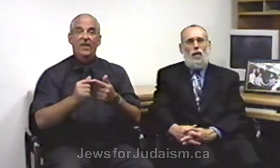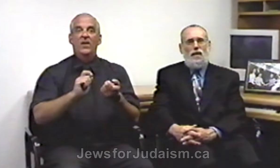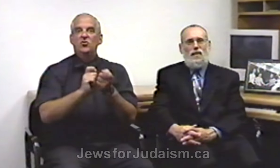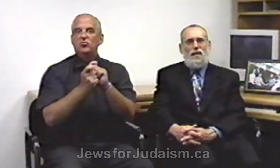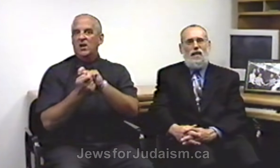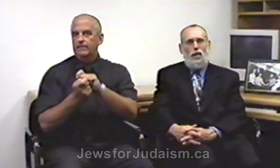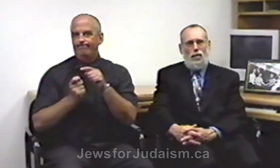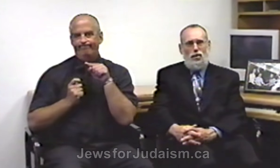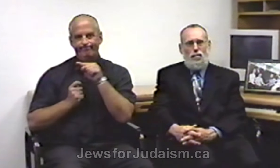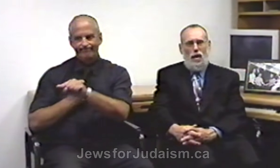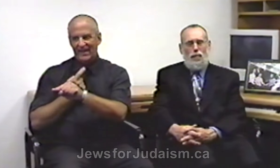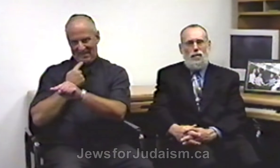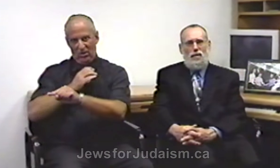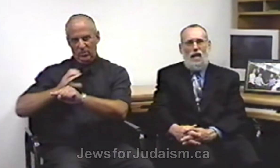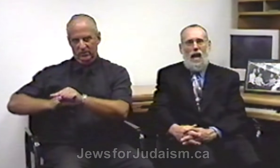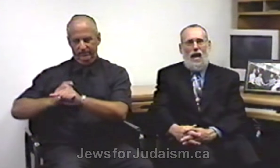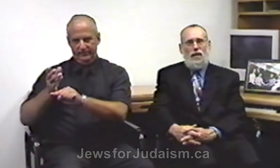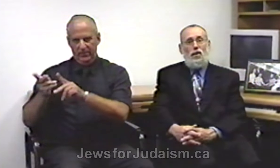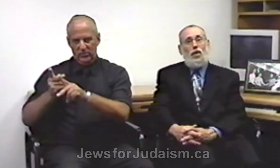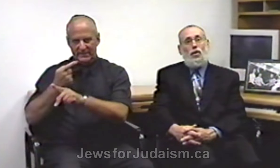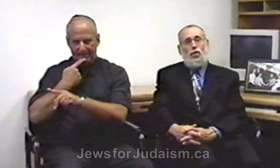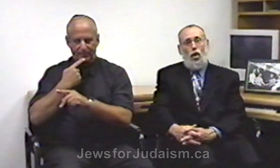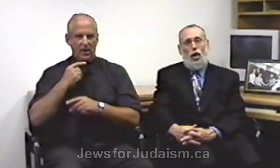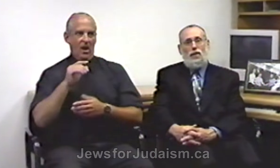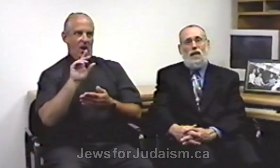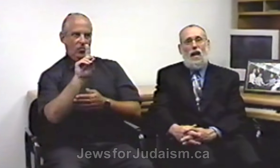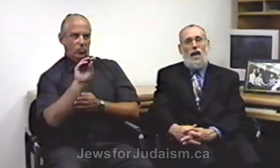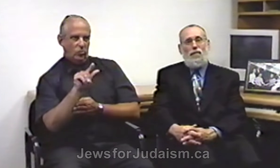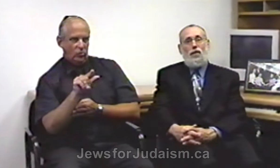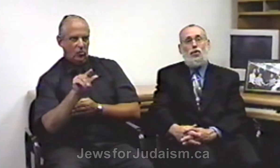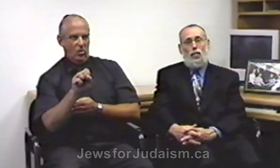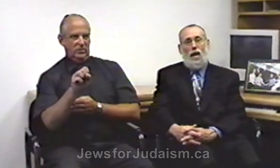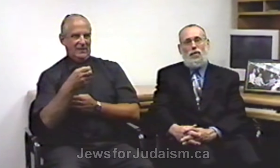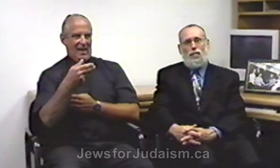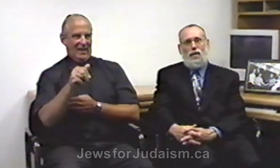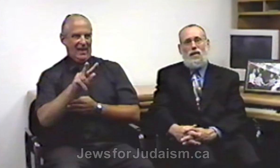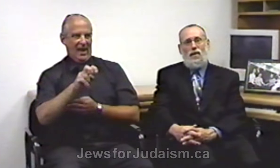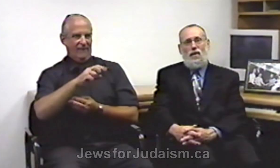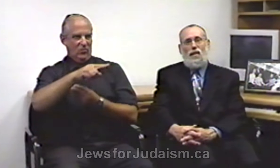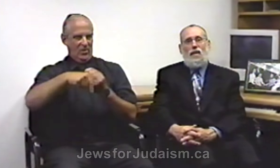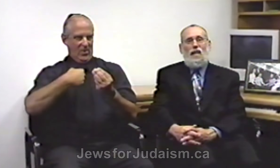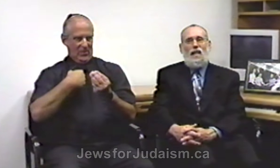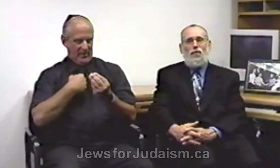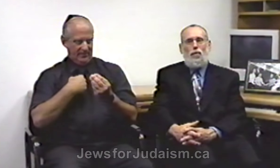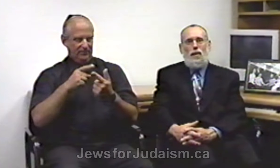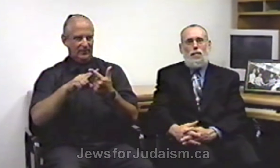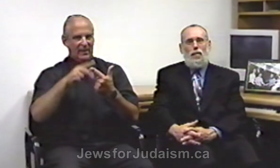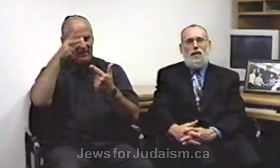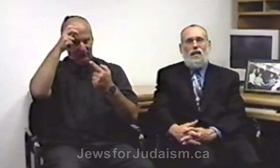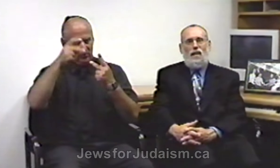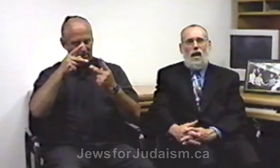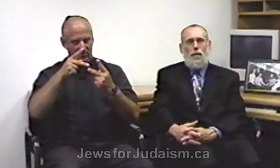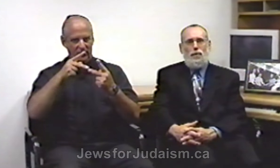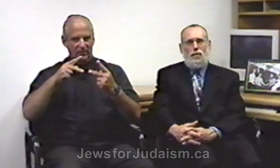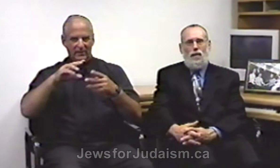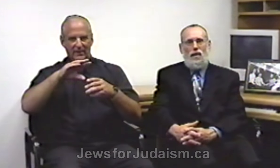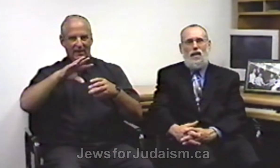translated in Christian Bibles as dogs have surrounded me evil people encompassed me